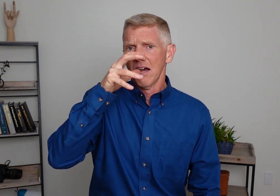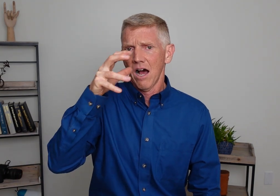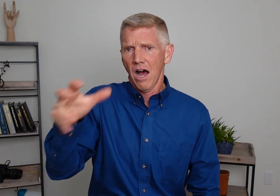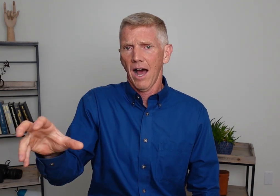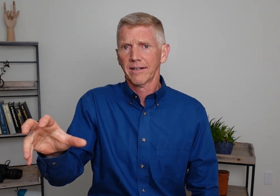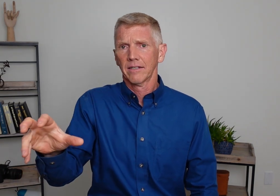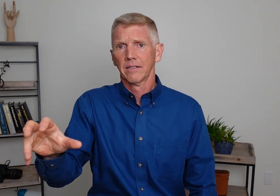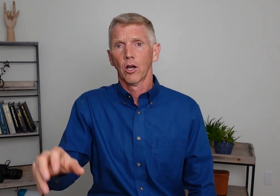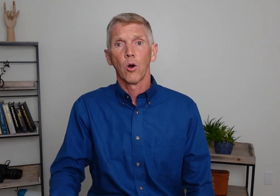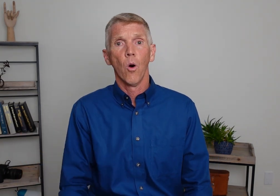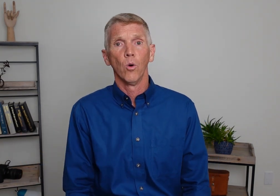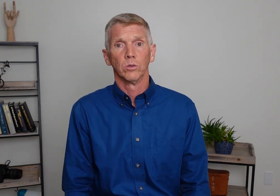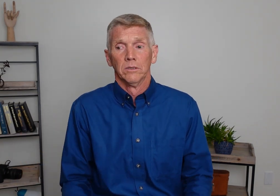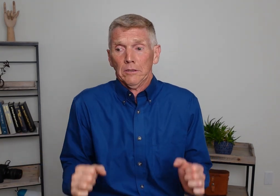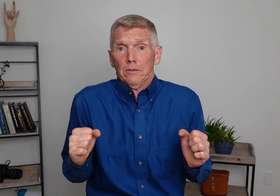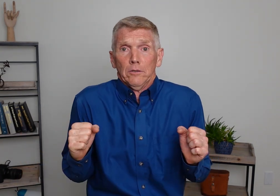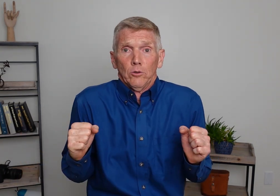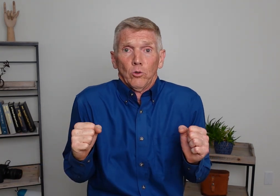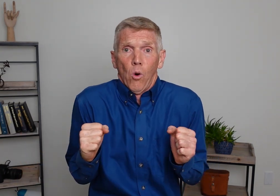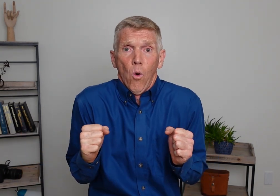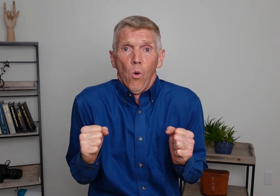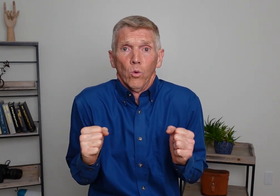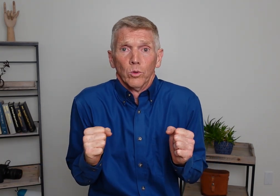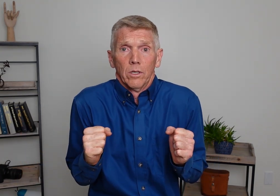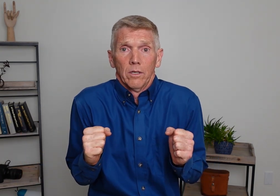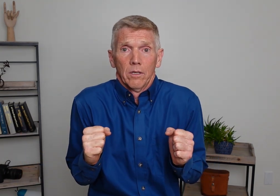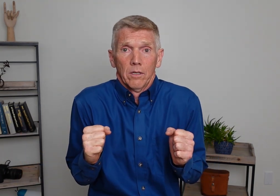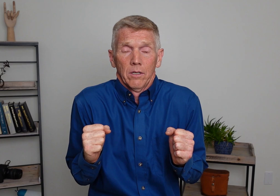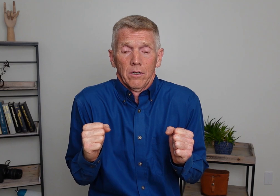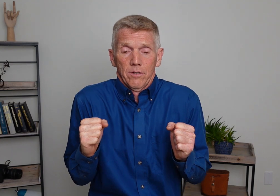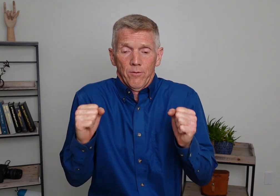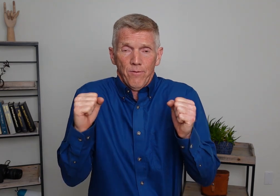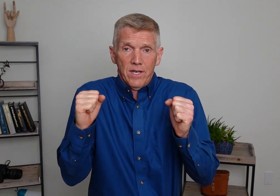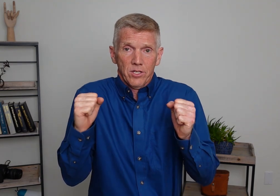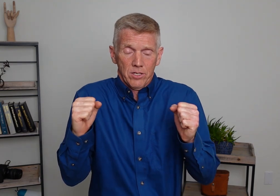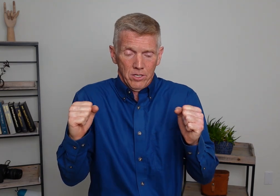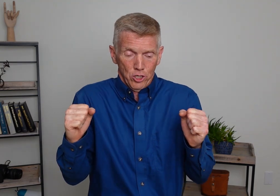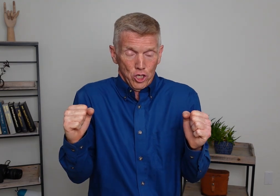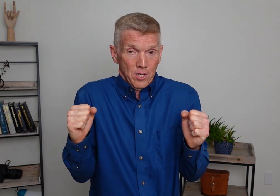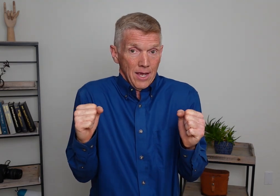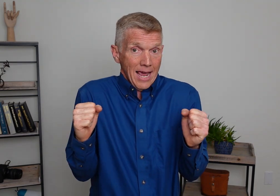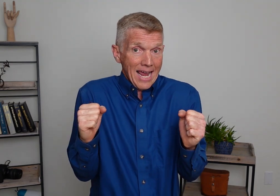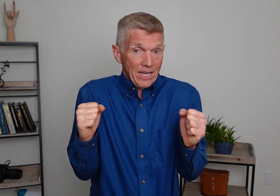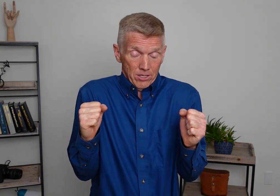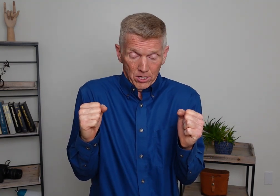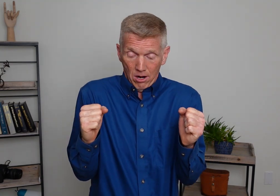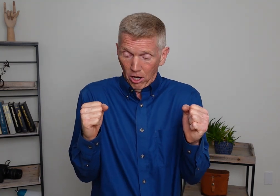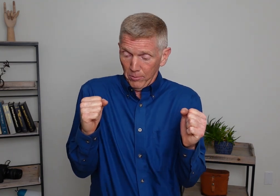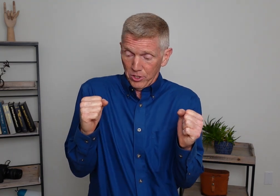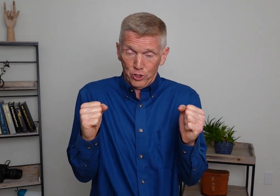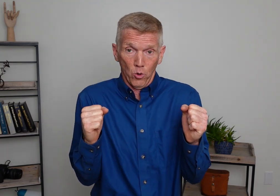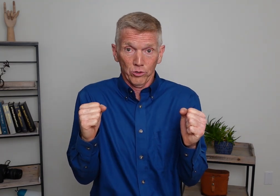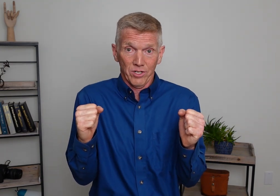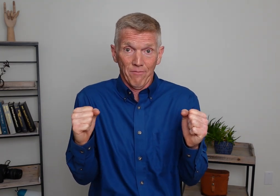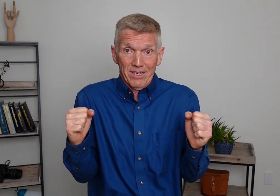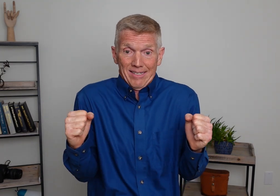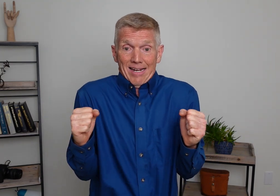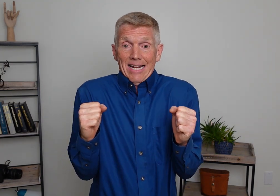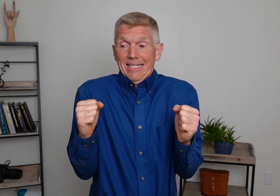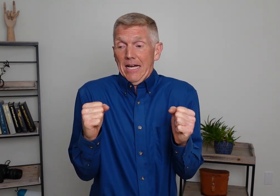Hot. Cold. Cold. Fist. Arms and shoulders and everything tightens up.